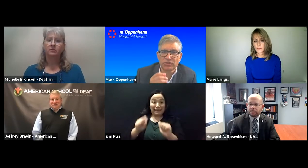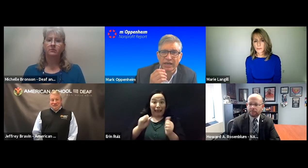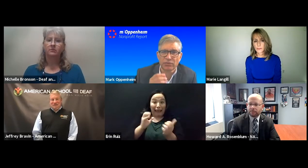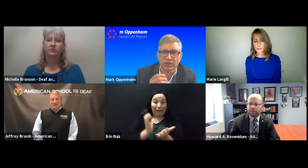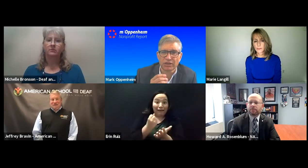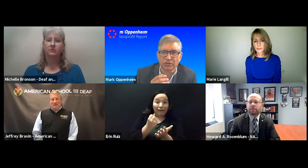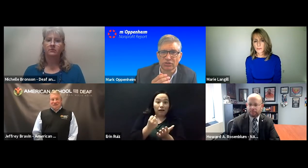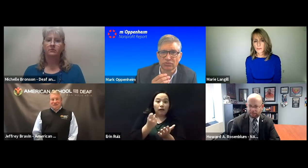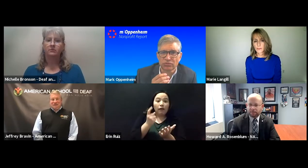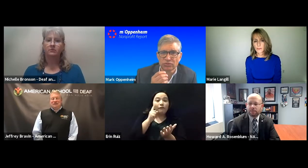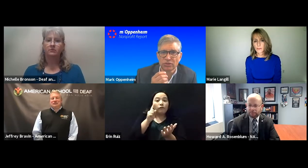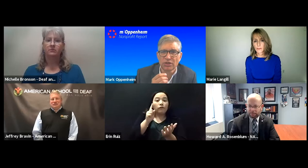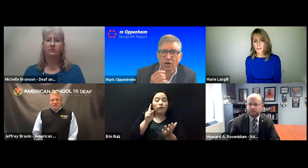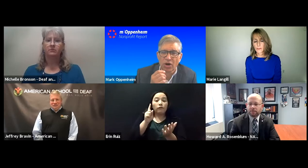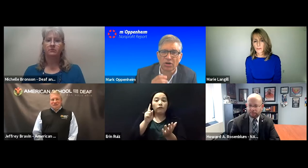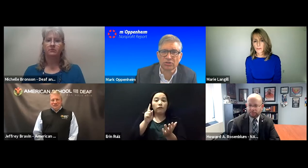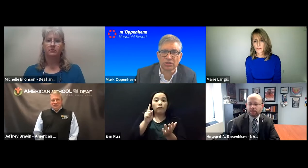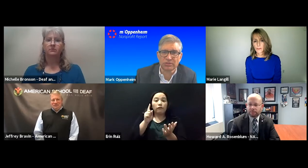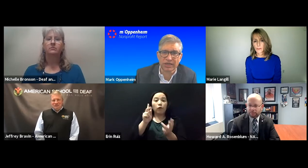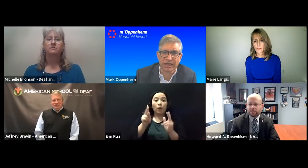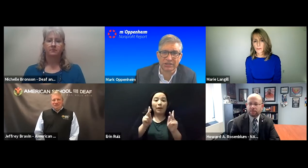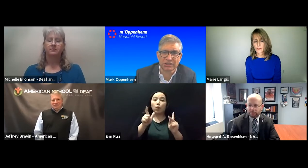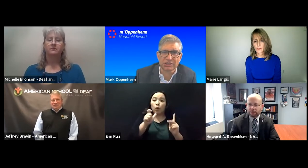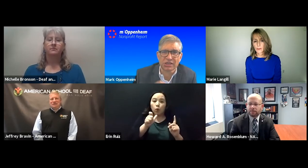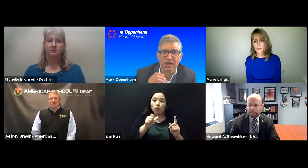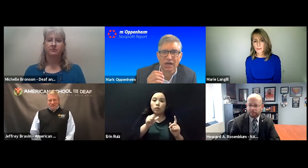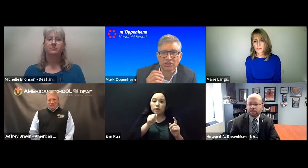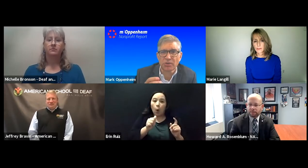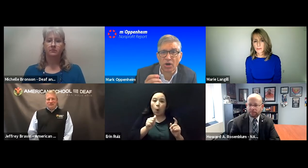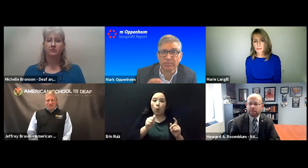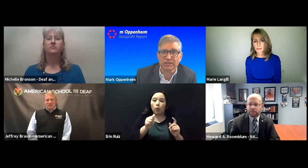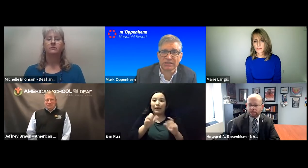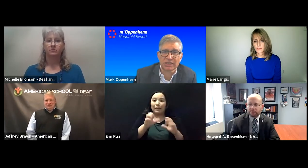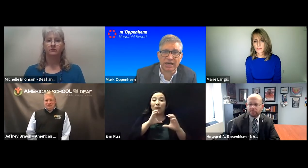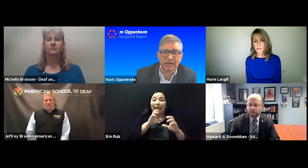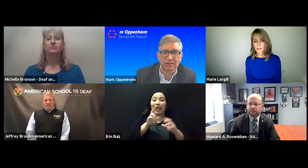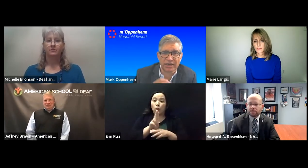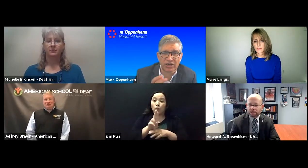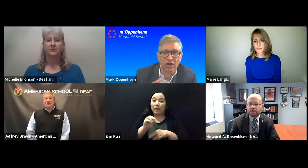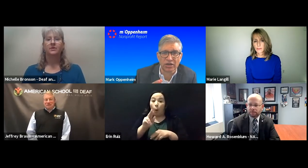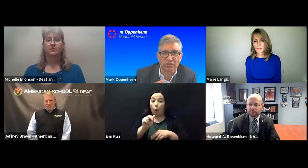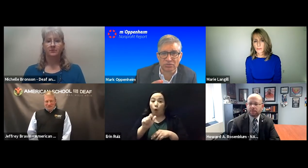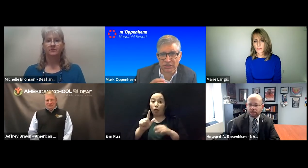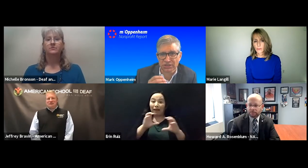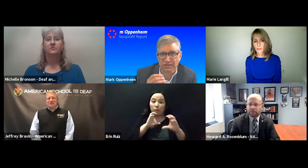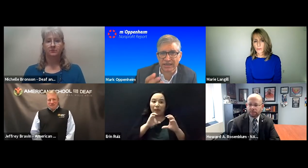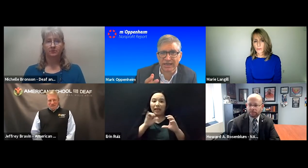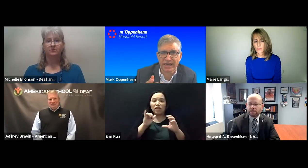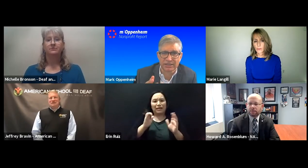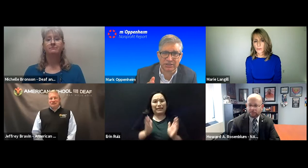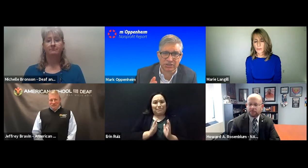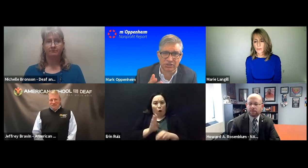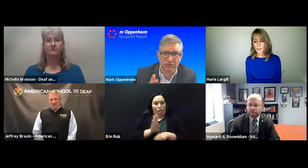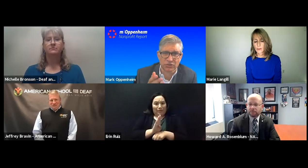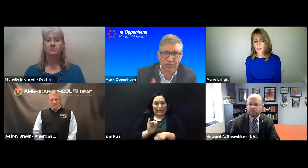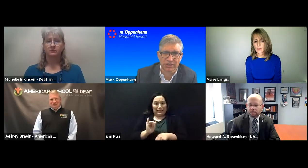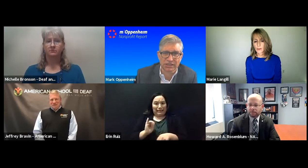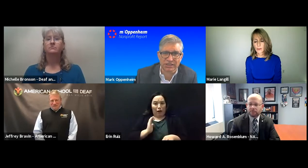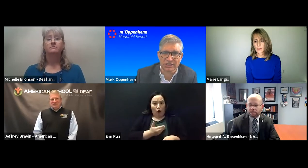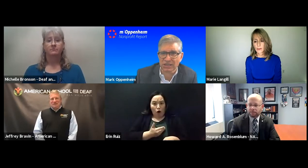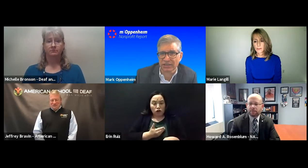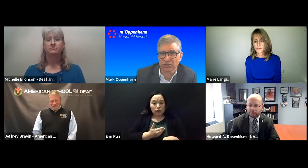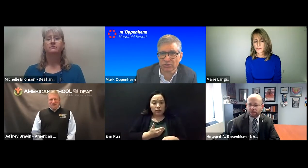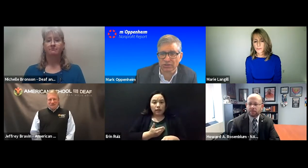communicate with others through oral communications? A small business like ours, which is dedicated to serving